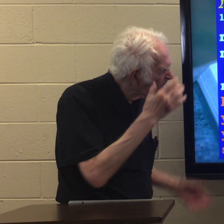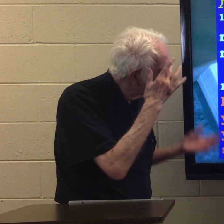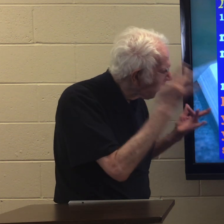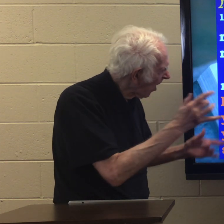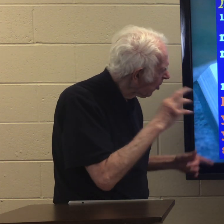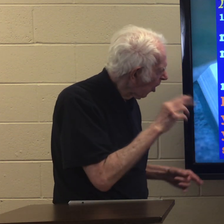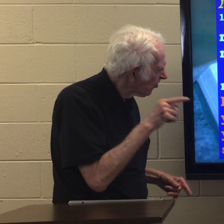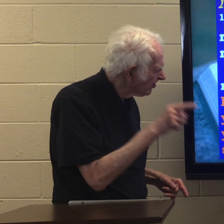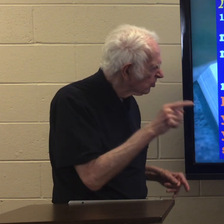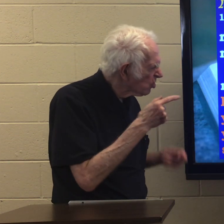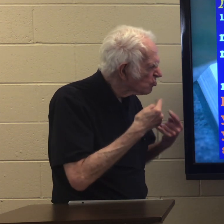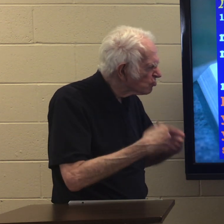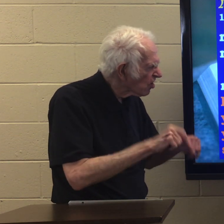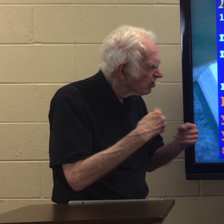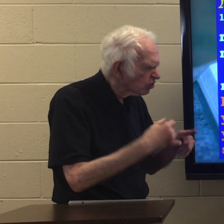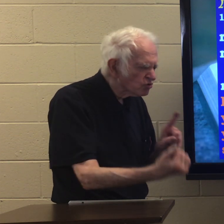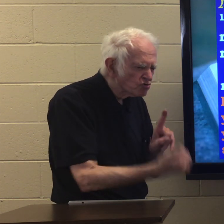Why are you trying to trick me?